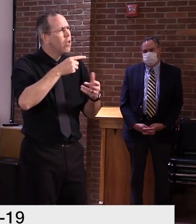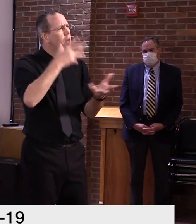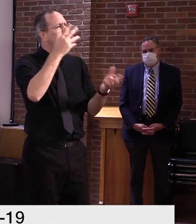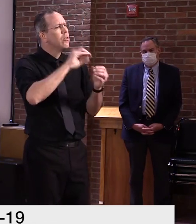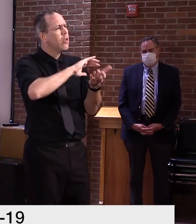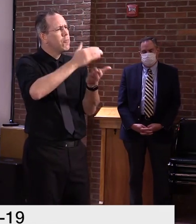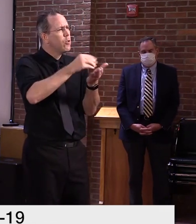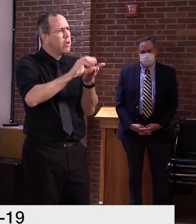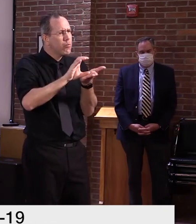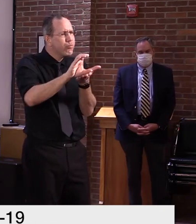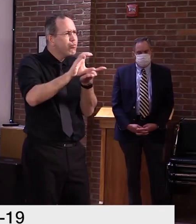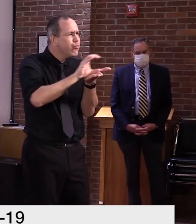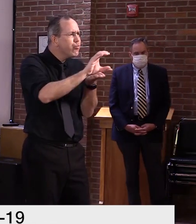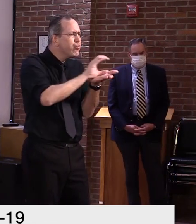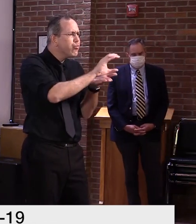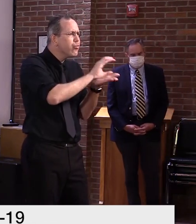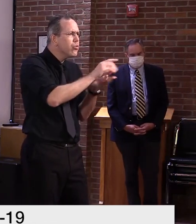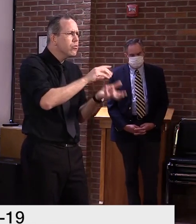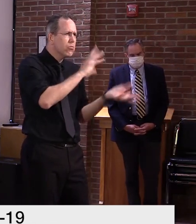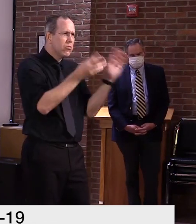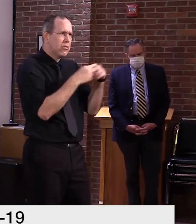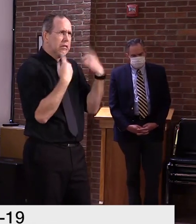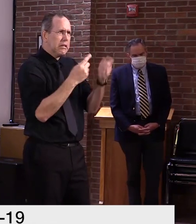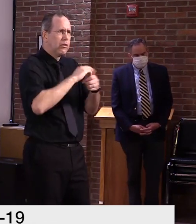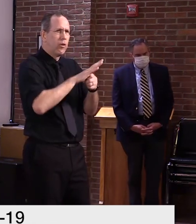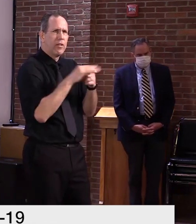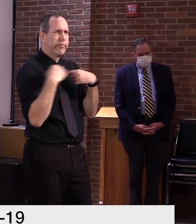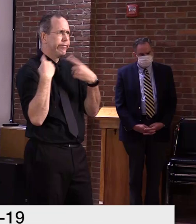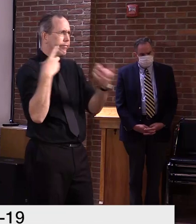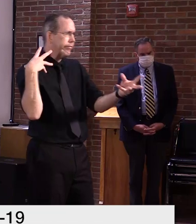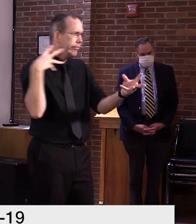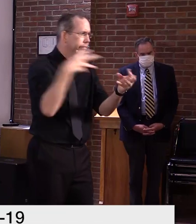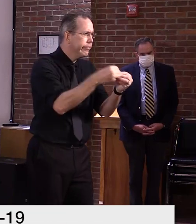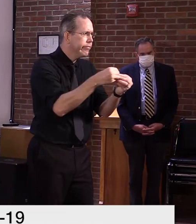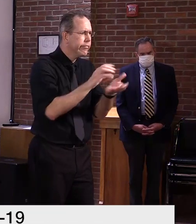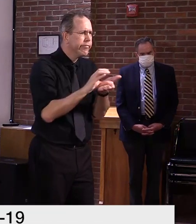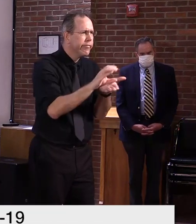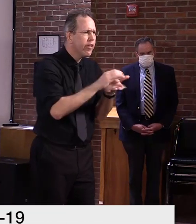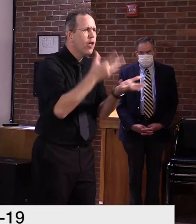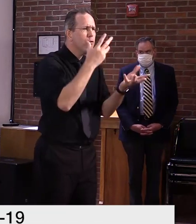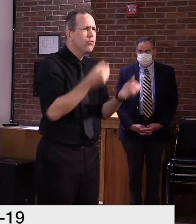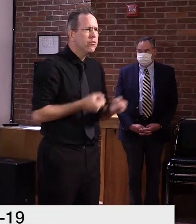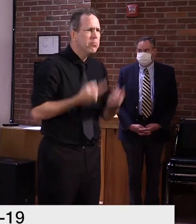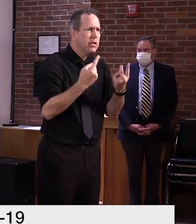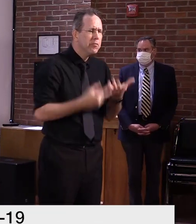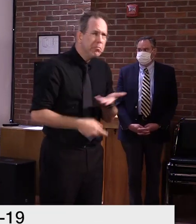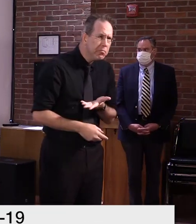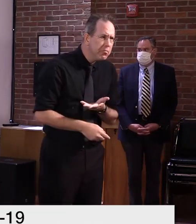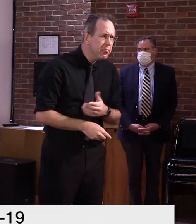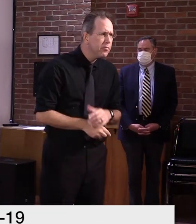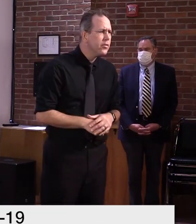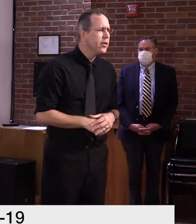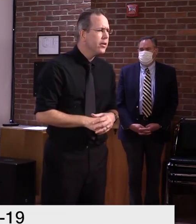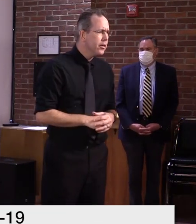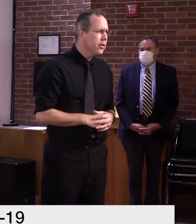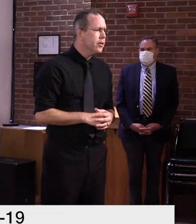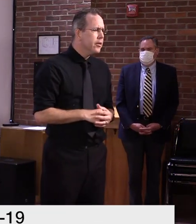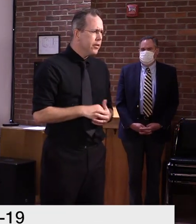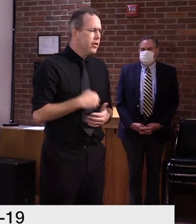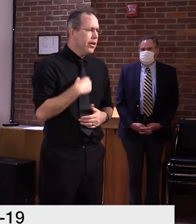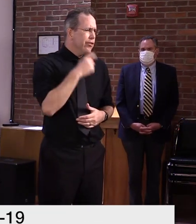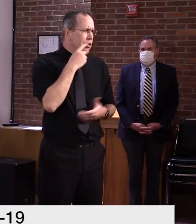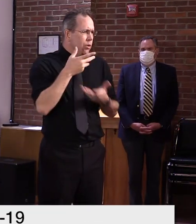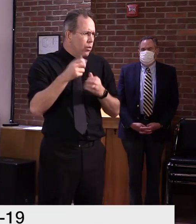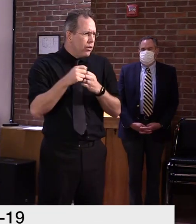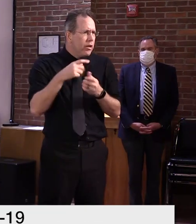are working with a vendor. They've done an initial scan of the PUA system and are in the middle of the scan